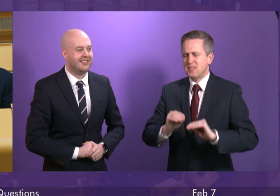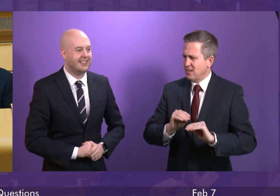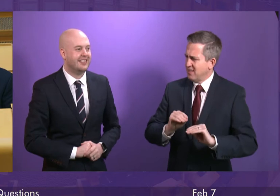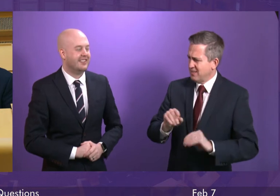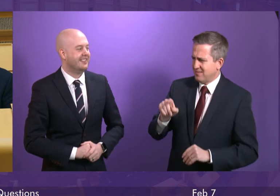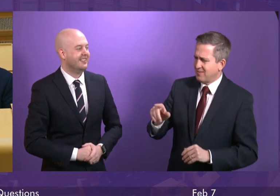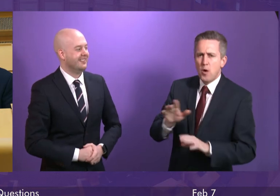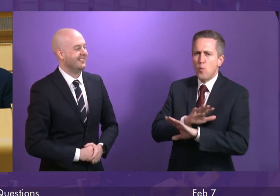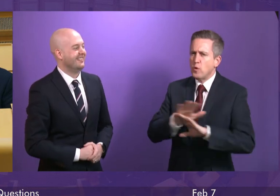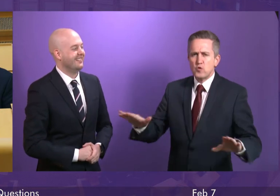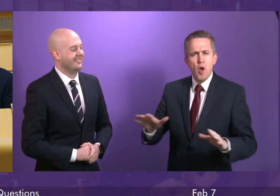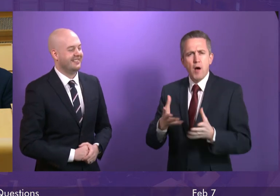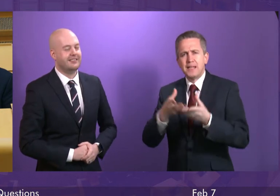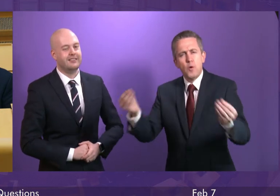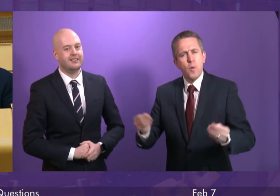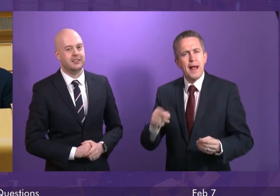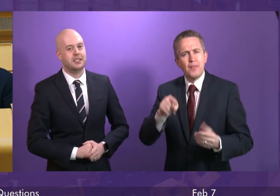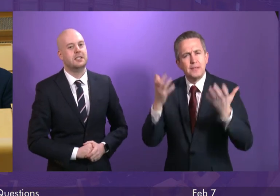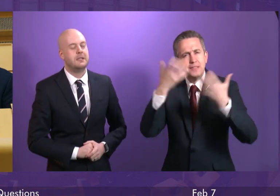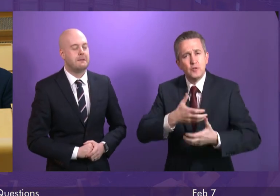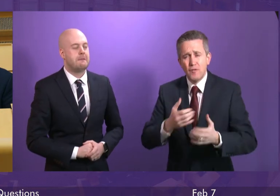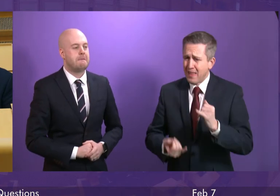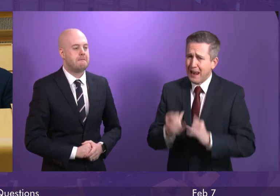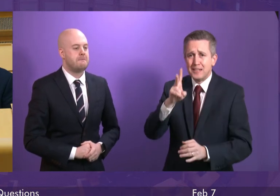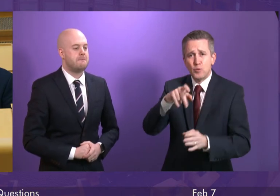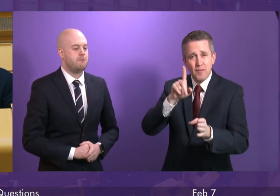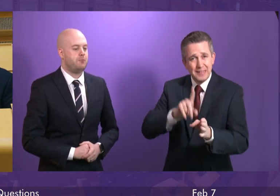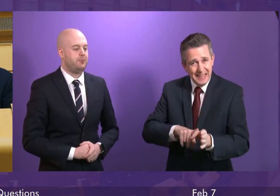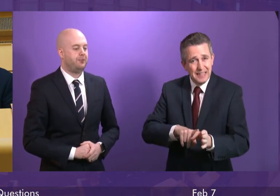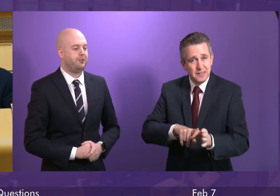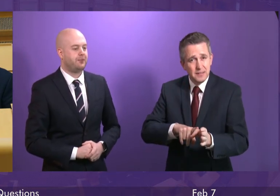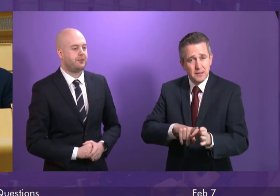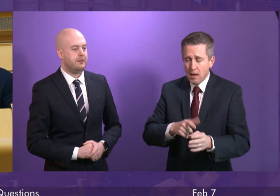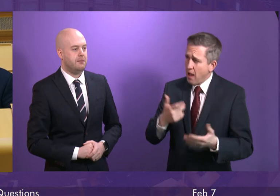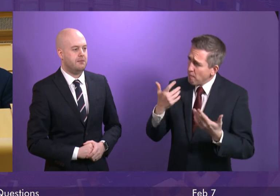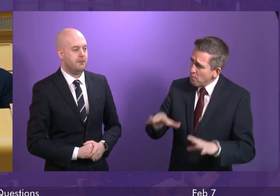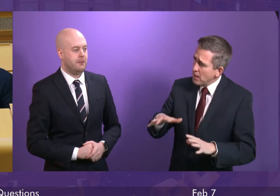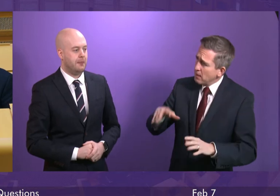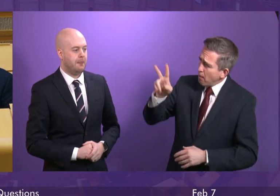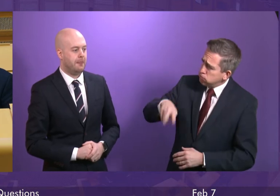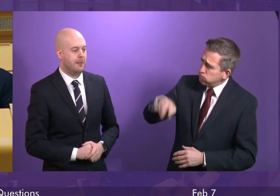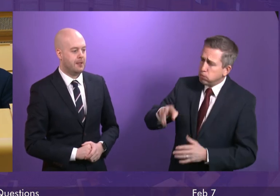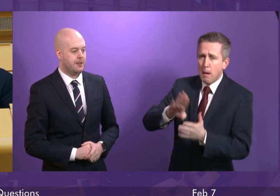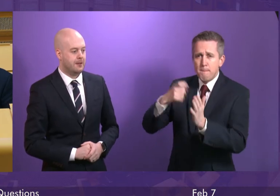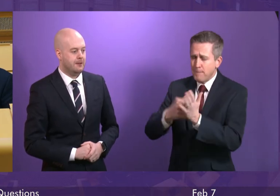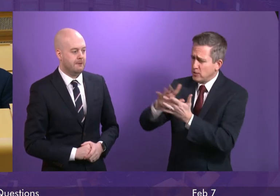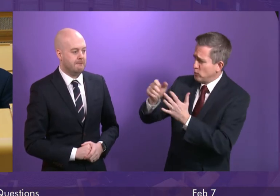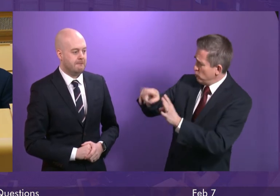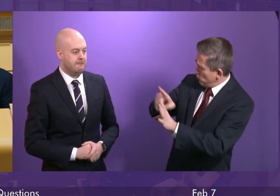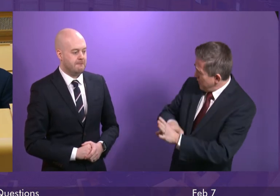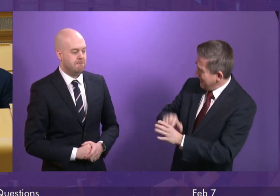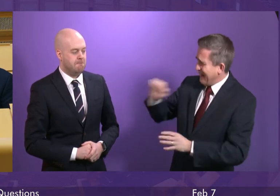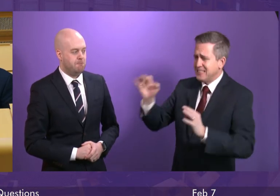up earlier, ain't gonna wash it. Listen, for the last 12 years, I've marveled at Mr. Swinney and the full theatrical